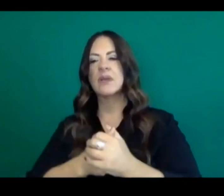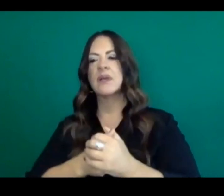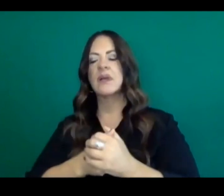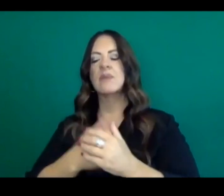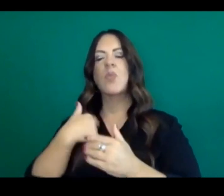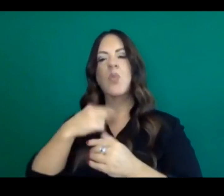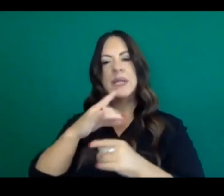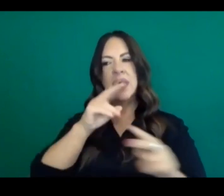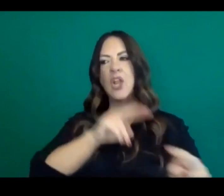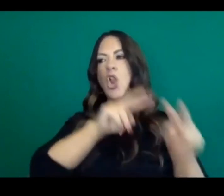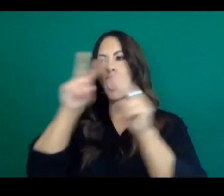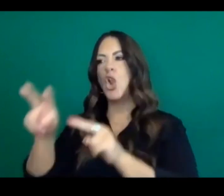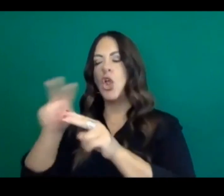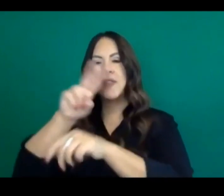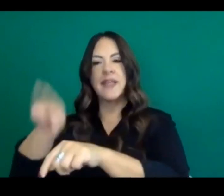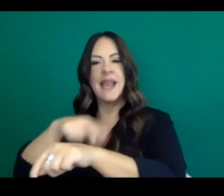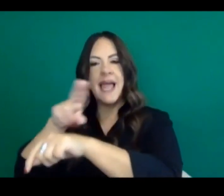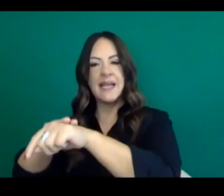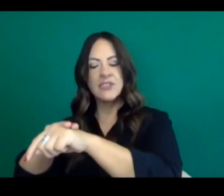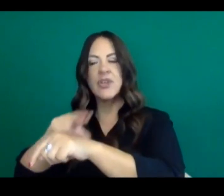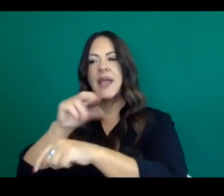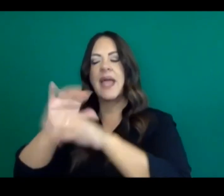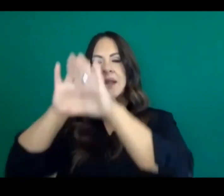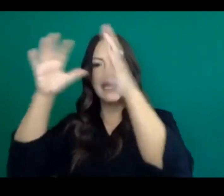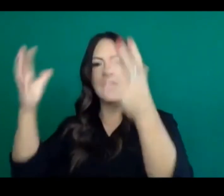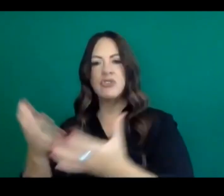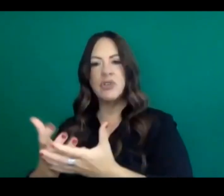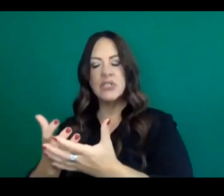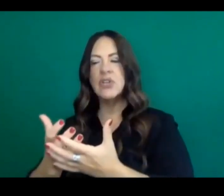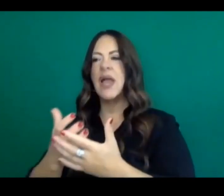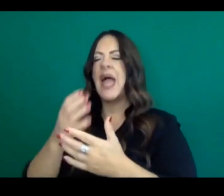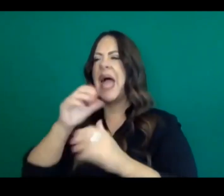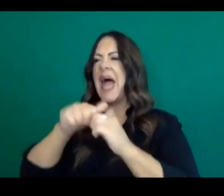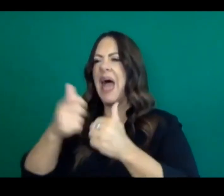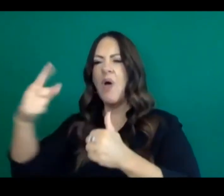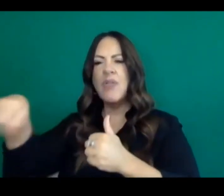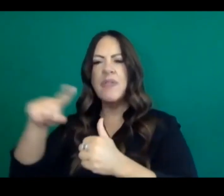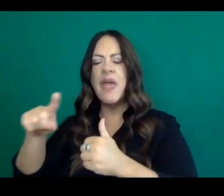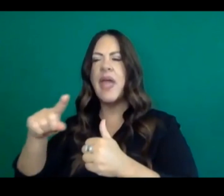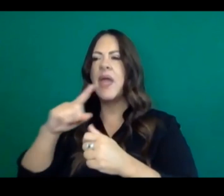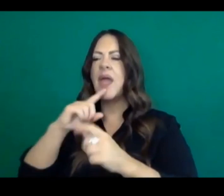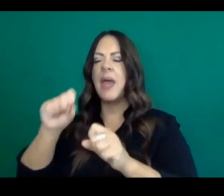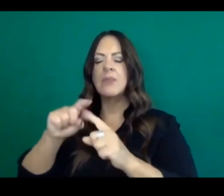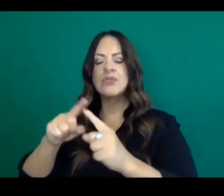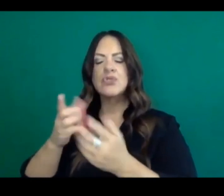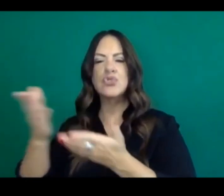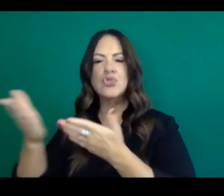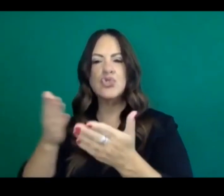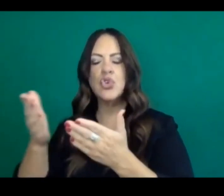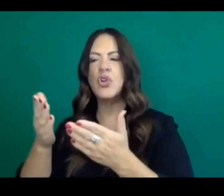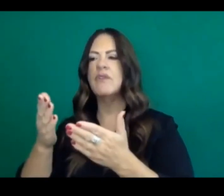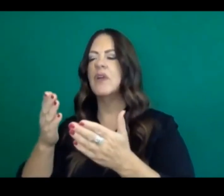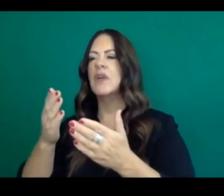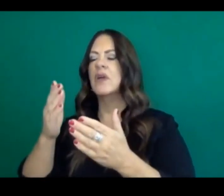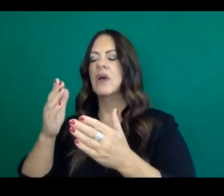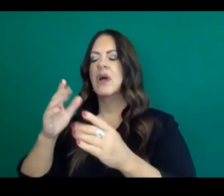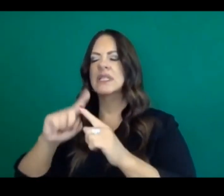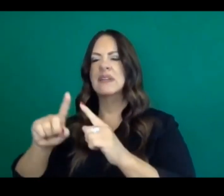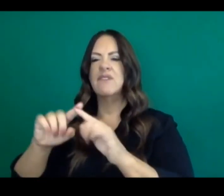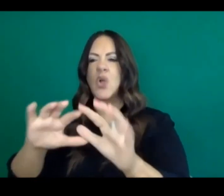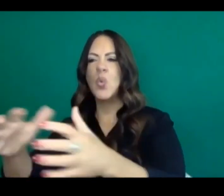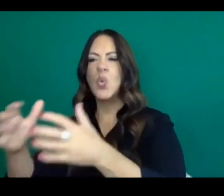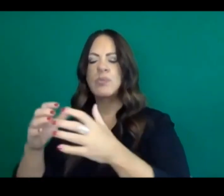internationally at potential, um, equity concepts, and there aren't very many that are really anchored around data